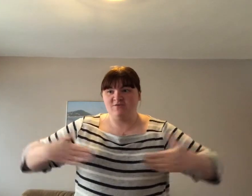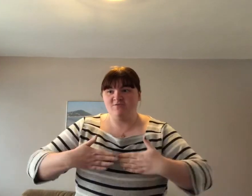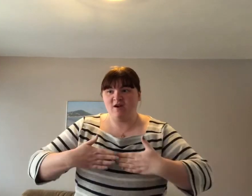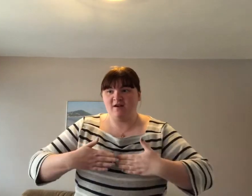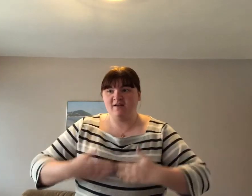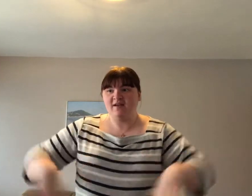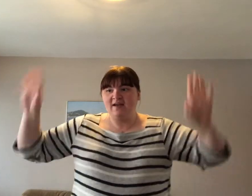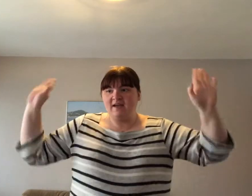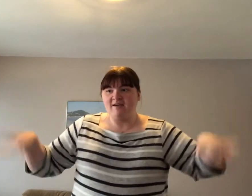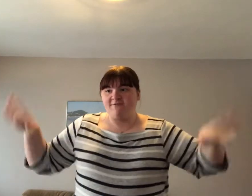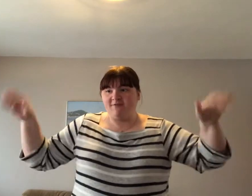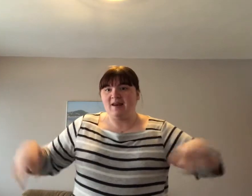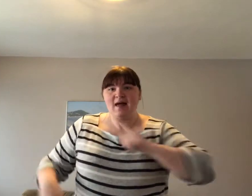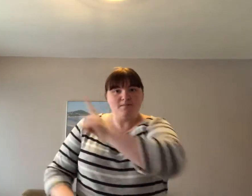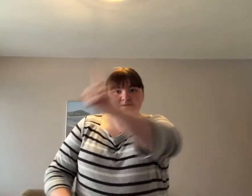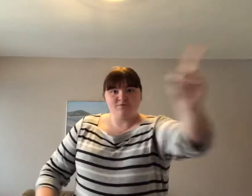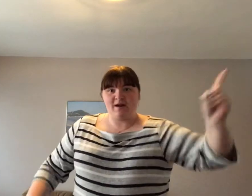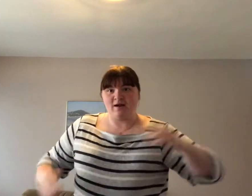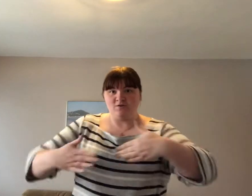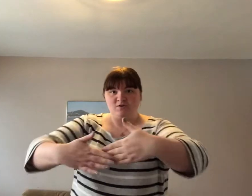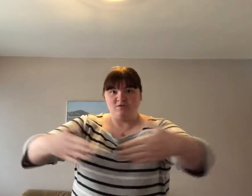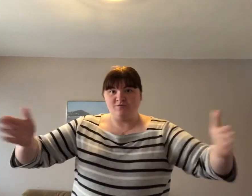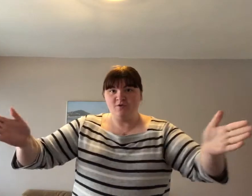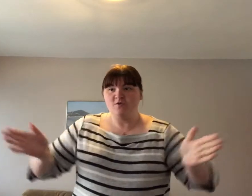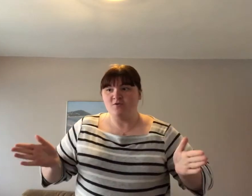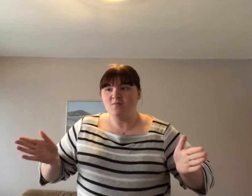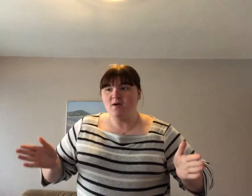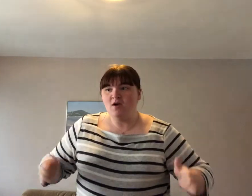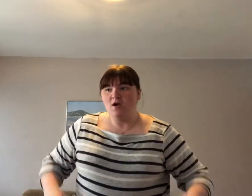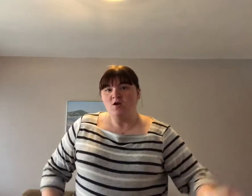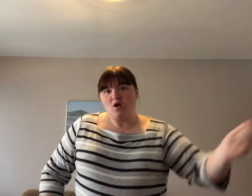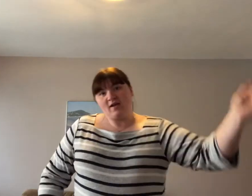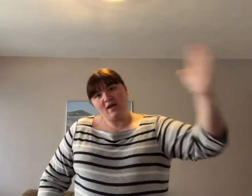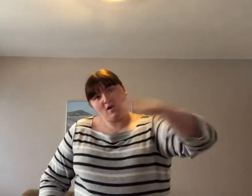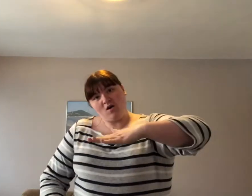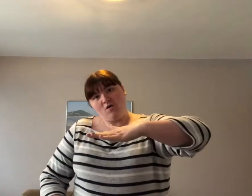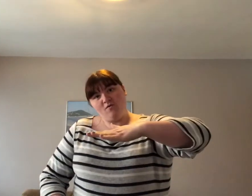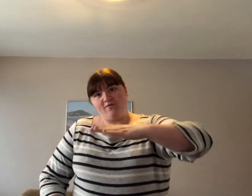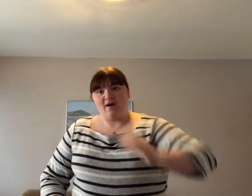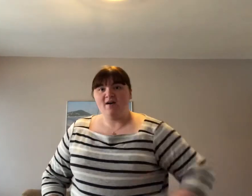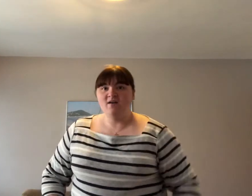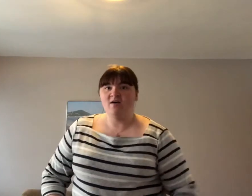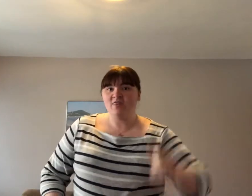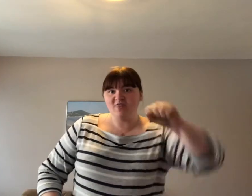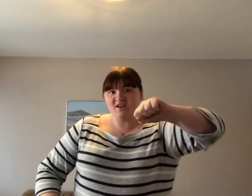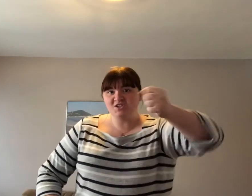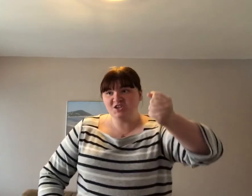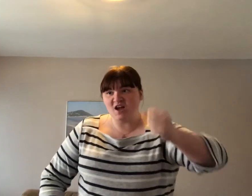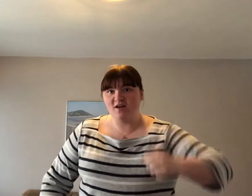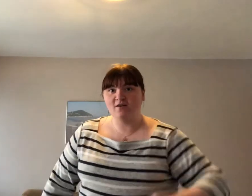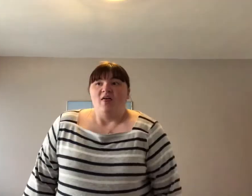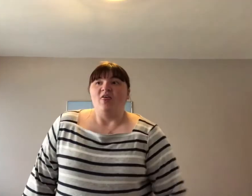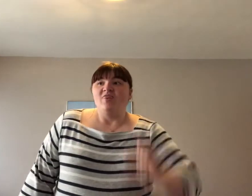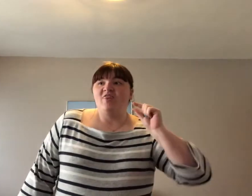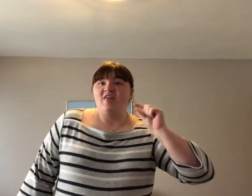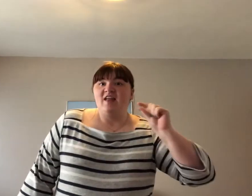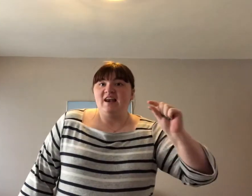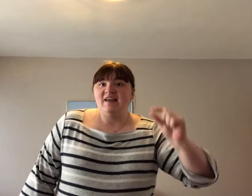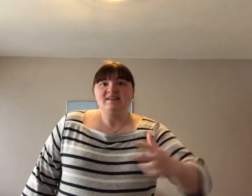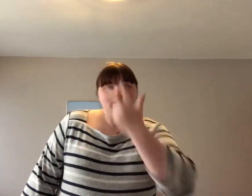rug, flapped round the roo, knocking over the jug. The little